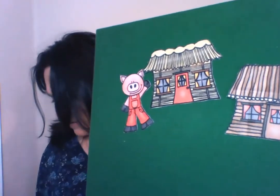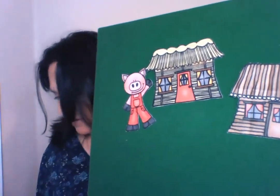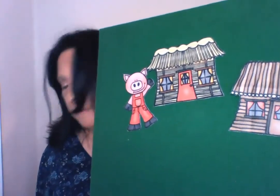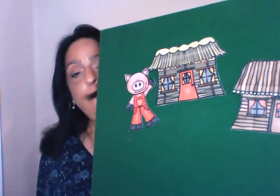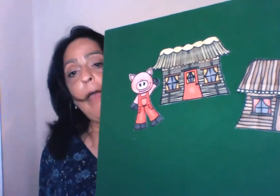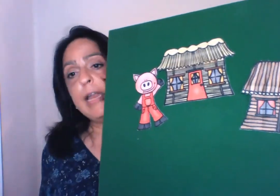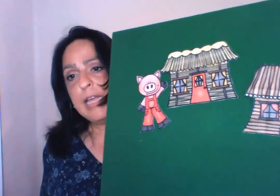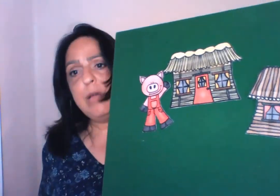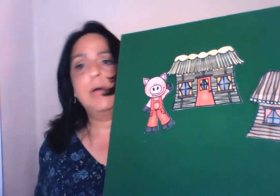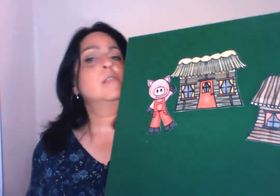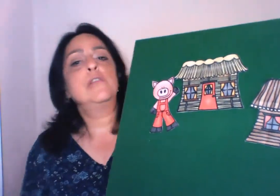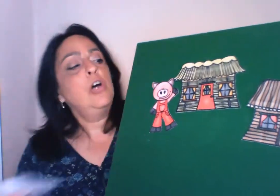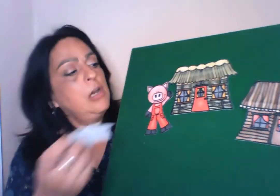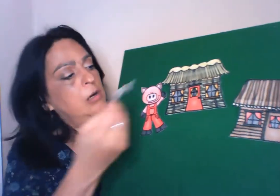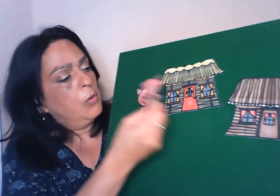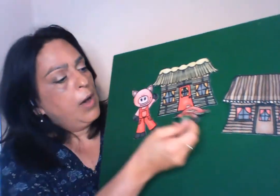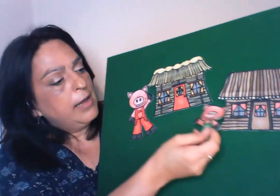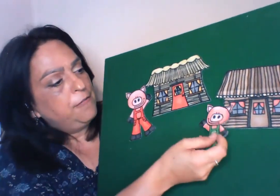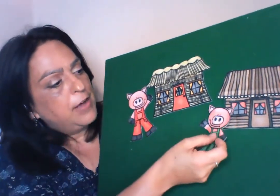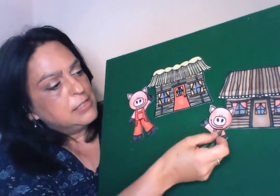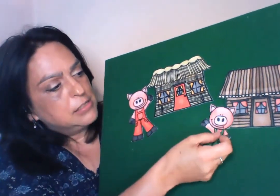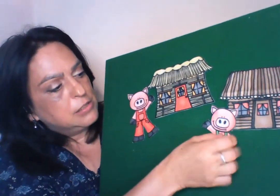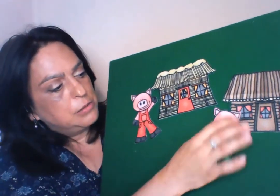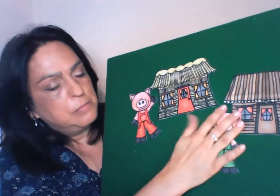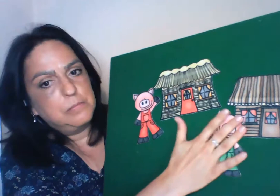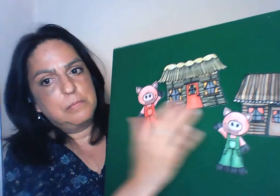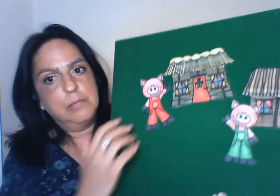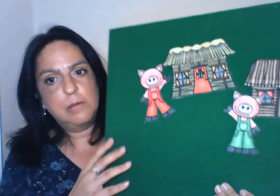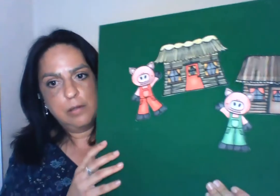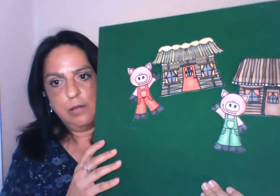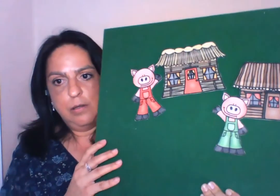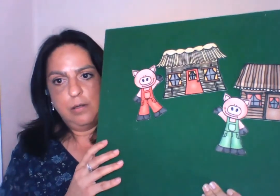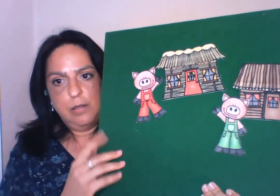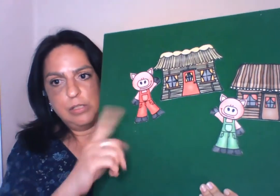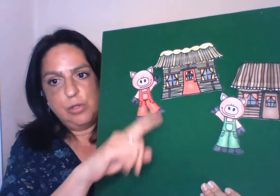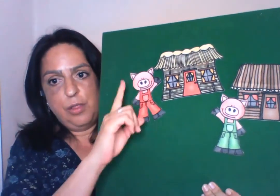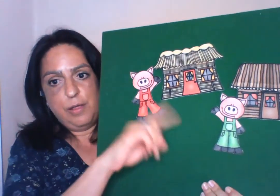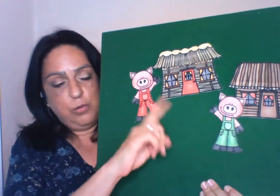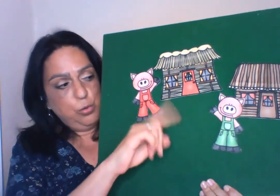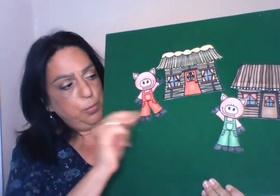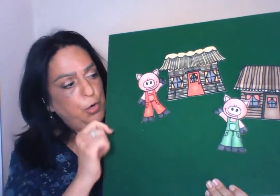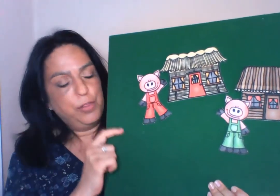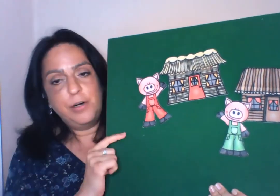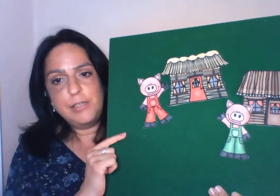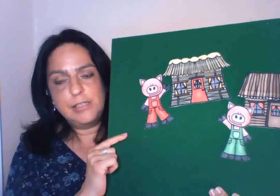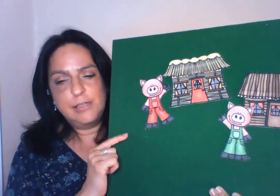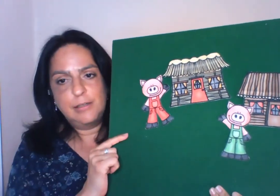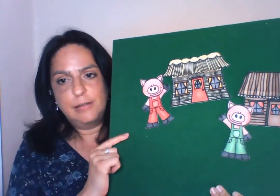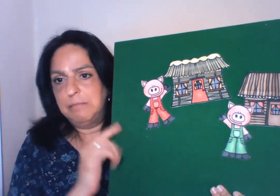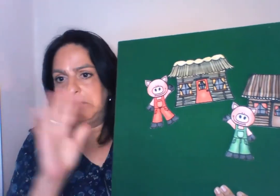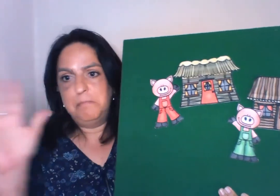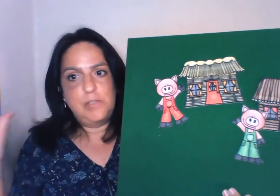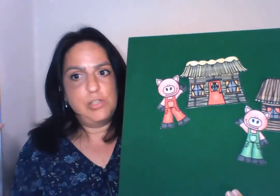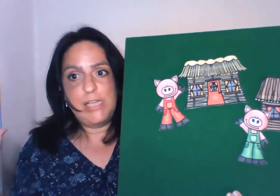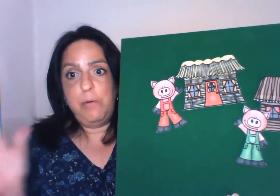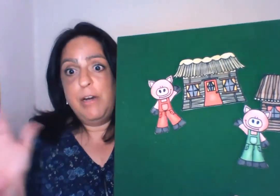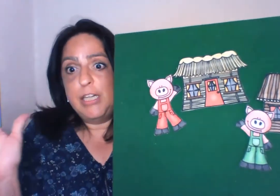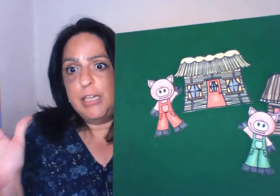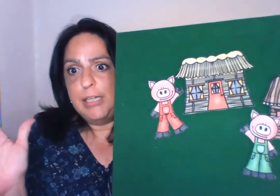And he was done quite fast too. So the two brothers just said we're done.